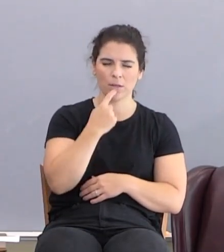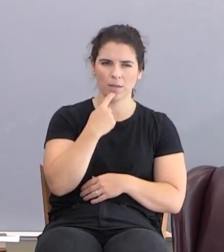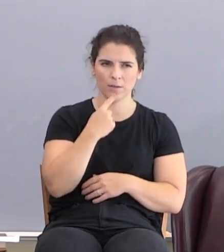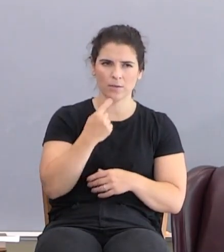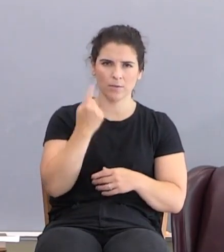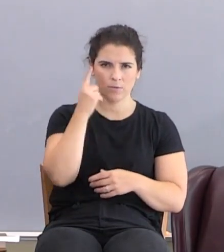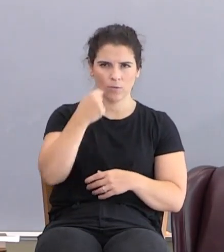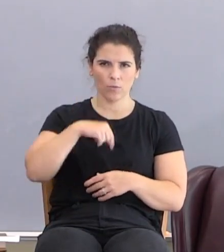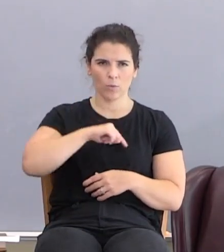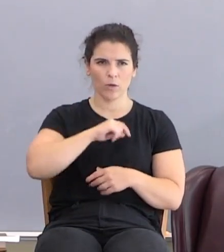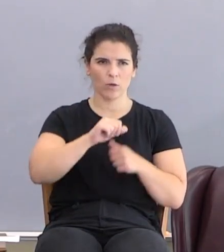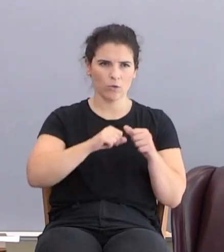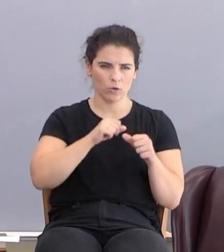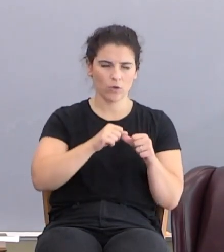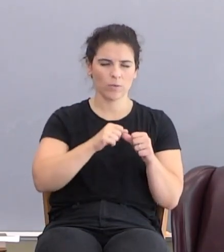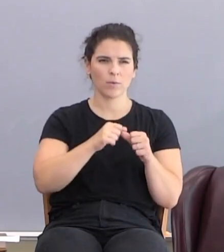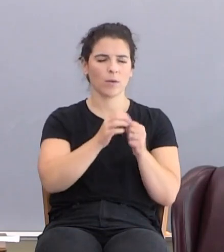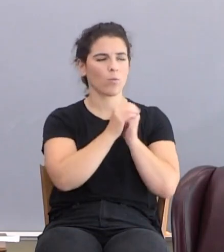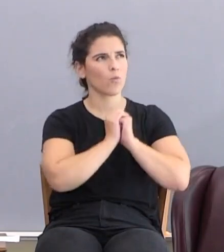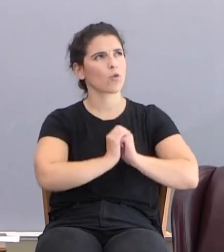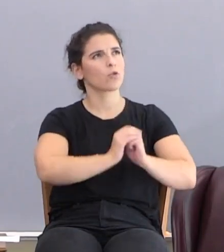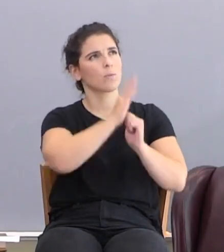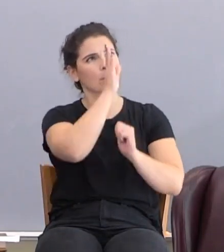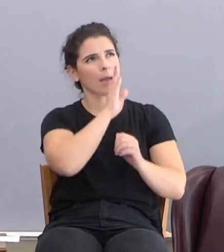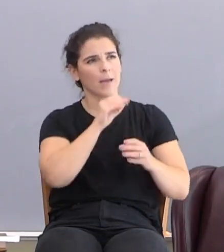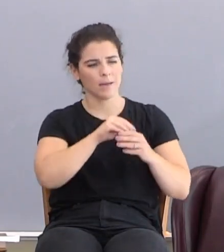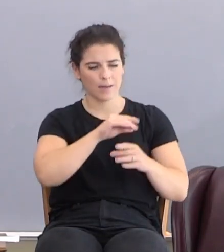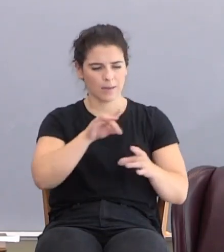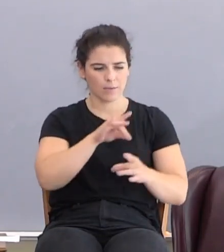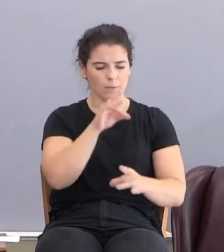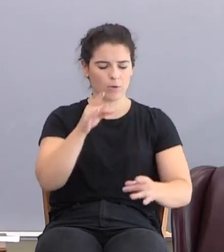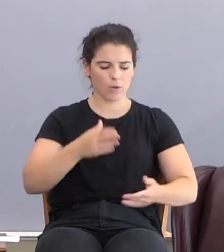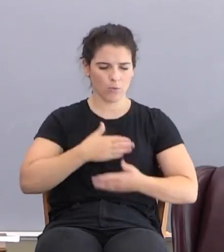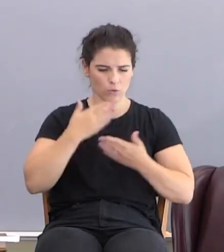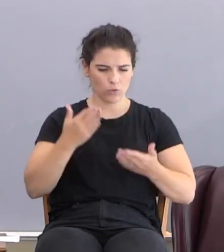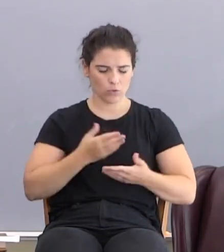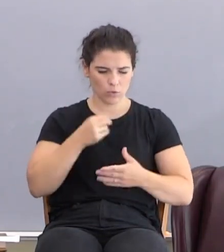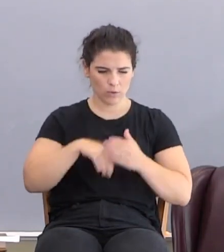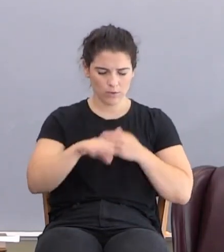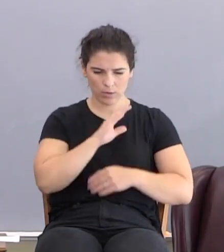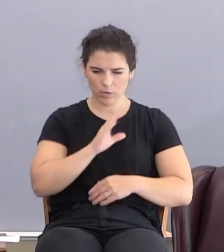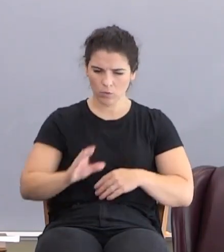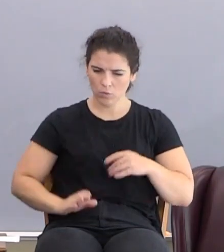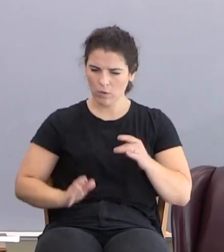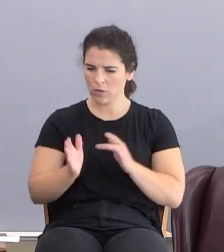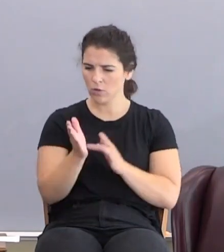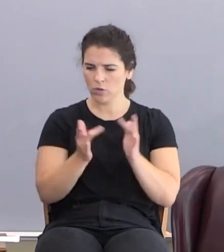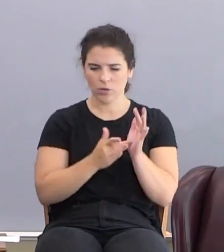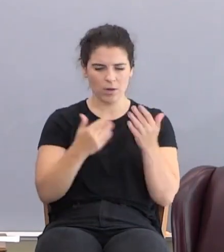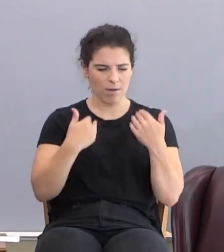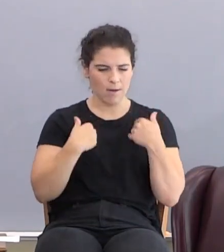circumcision which worship God in the Spirit and rejoice in Christ Jesus and have no confidence in the flesh.